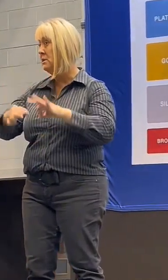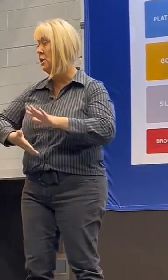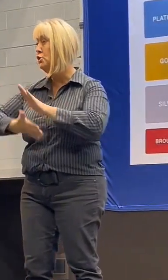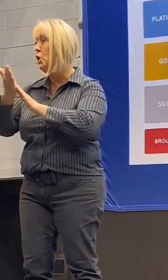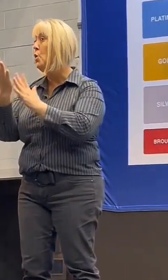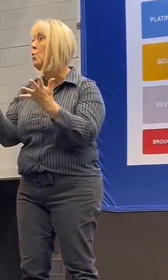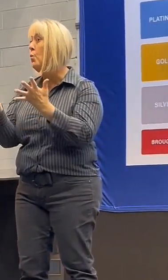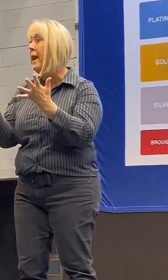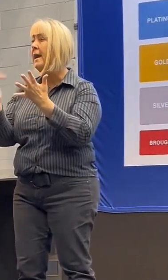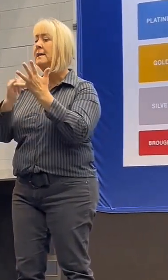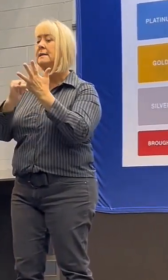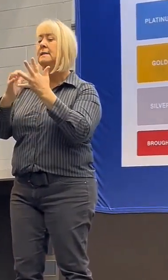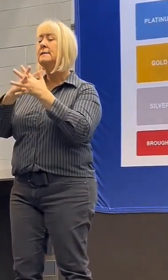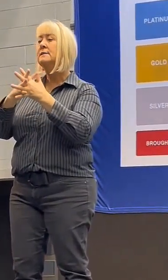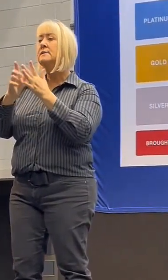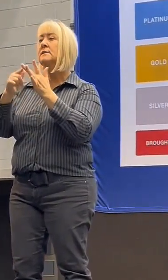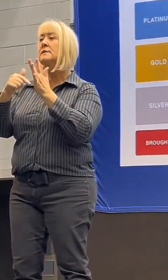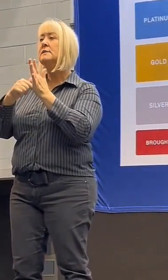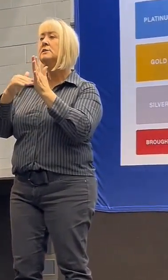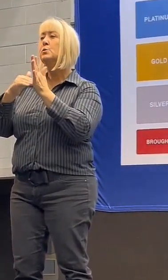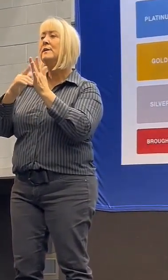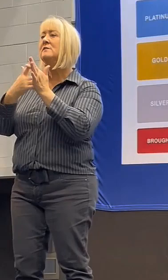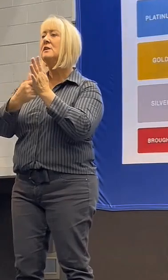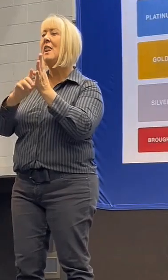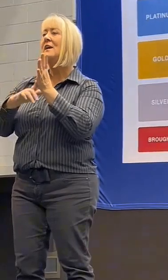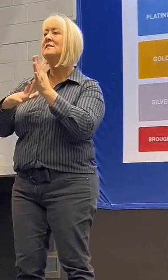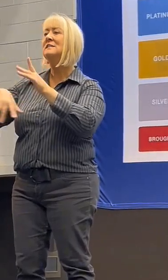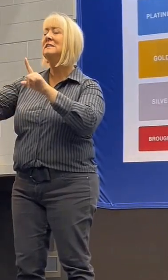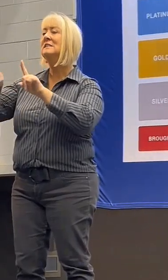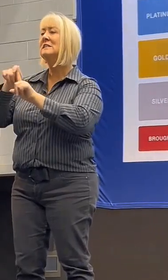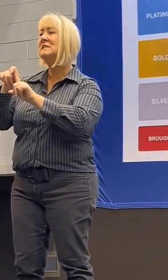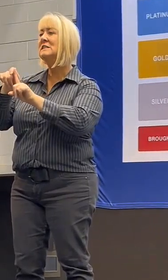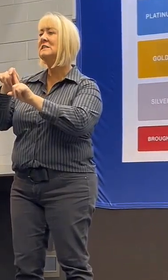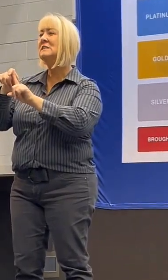Switzerland as I had a friend who had some success over there.